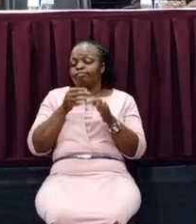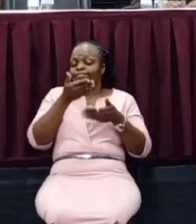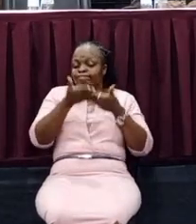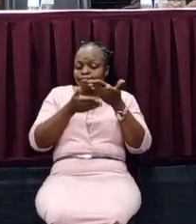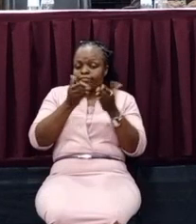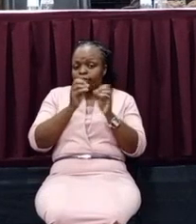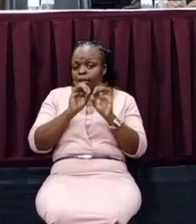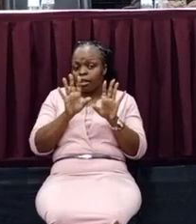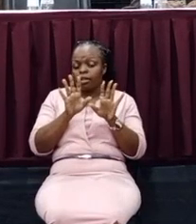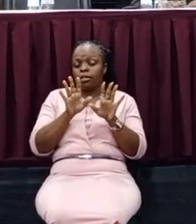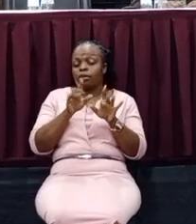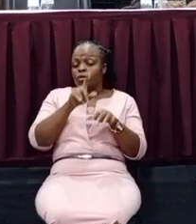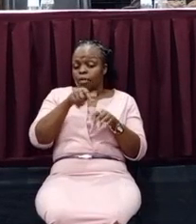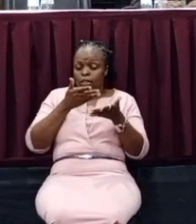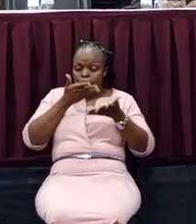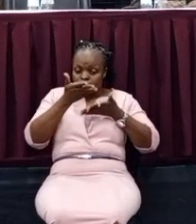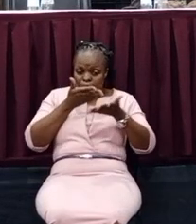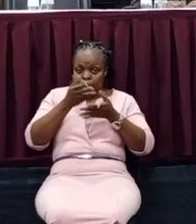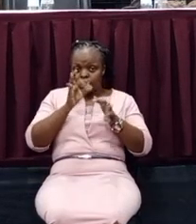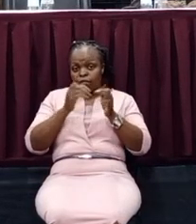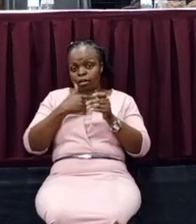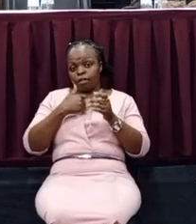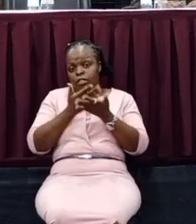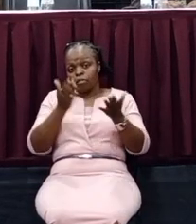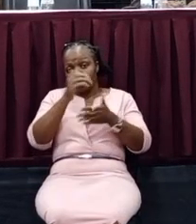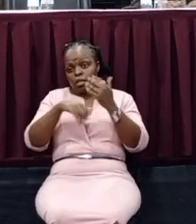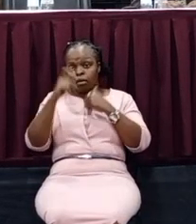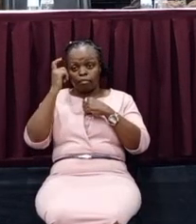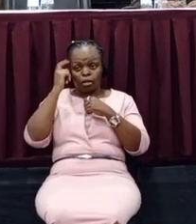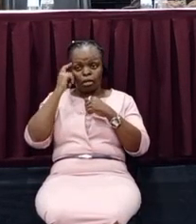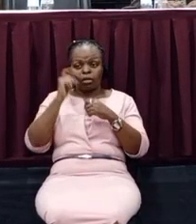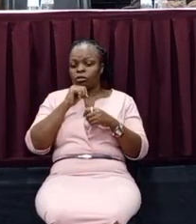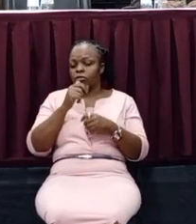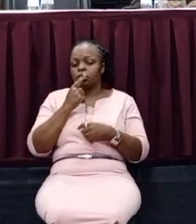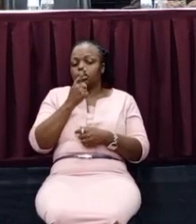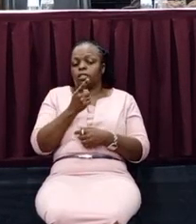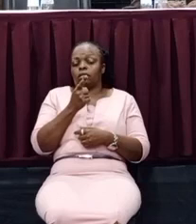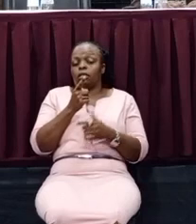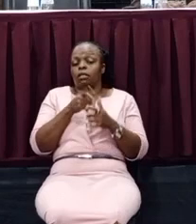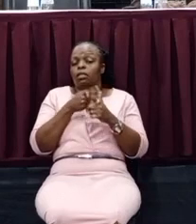discuss them, isn't it? You have something in your mind, you don't say it, and then you say, I am very brilliant.